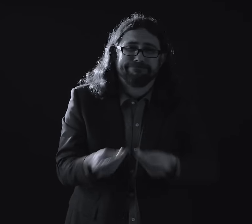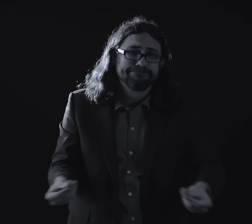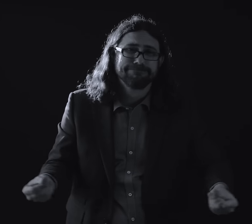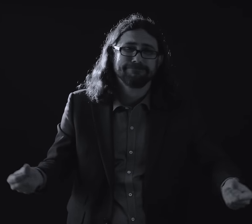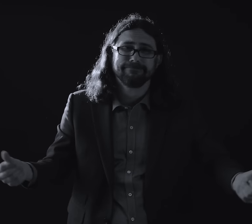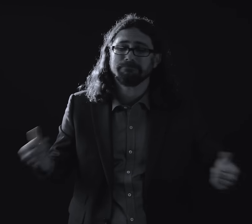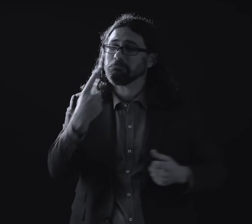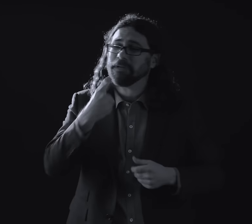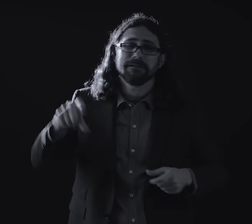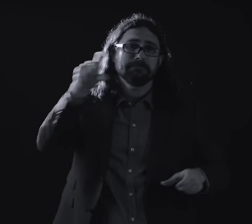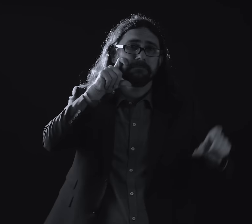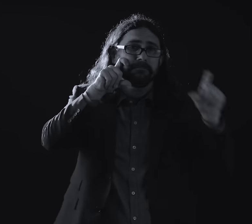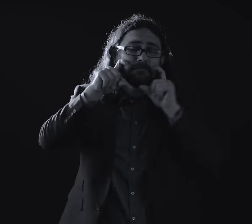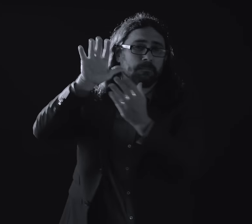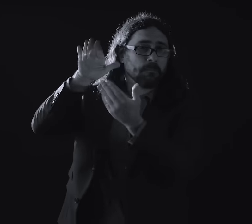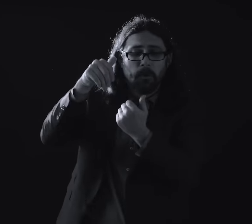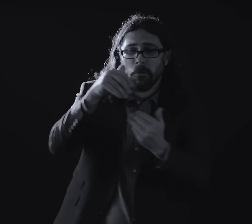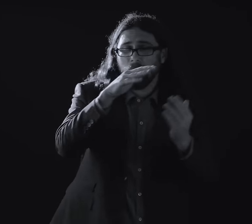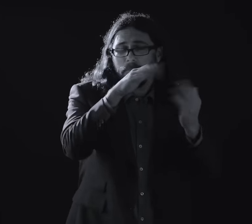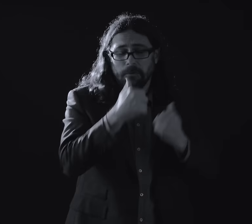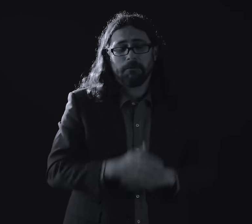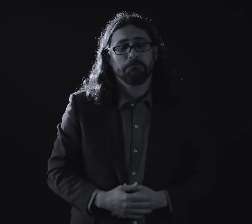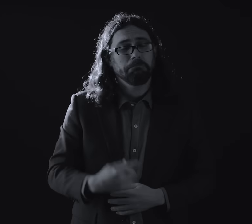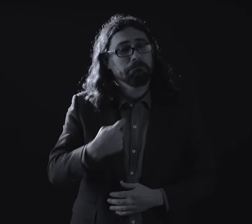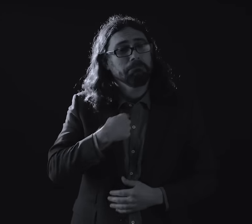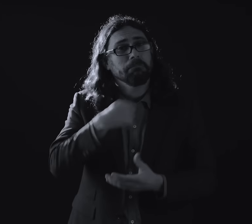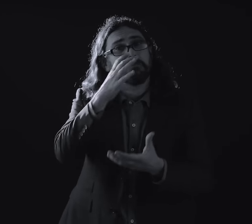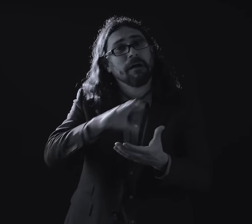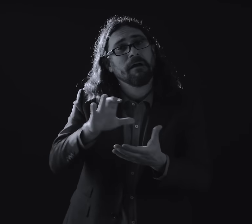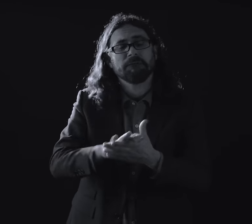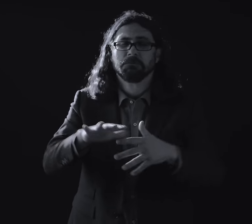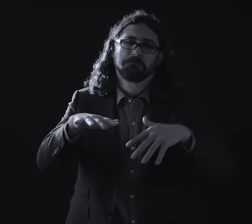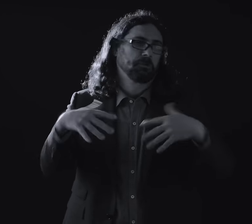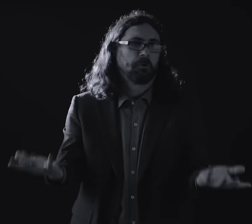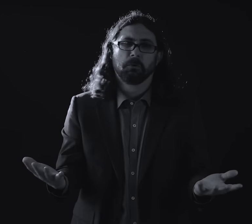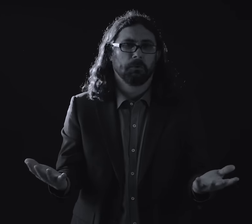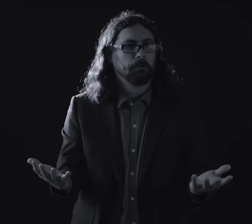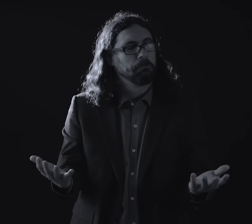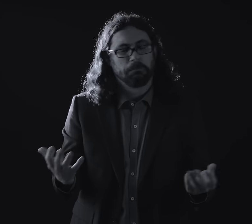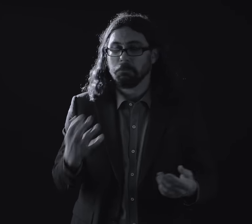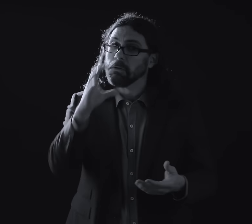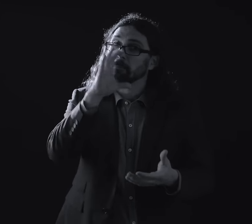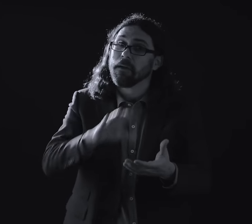I don't believe anymore Don't believe anymore